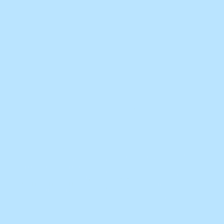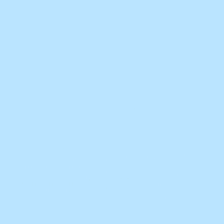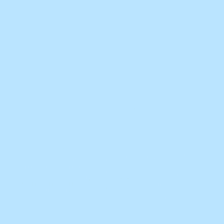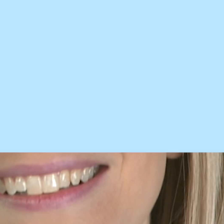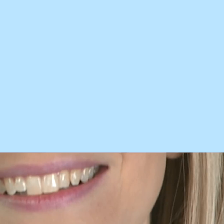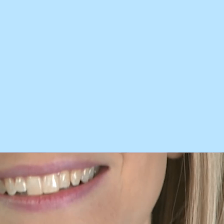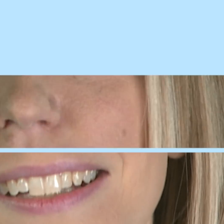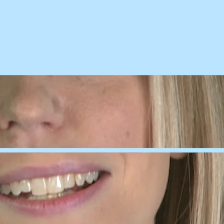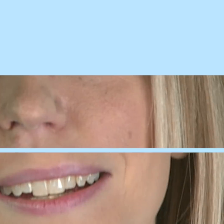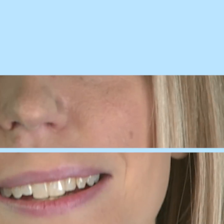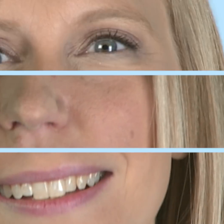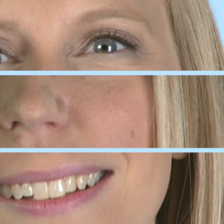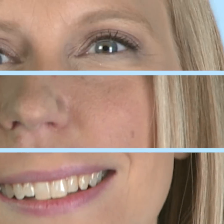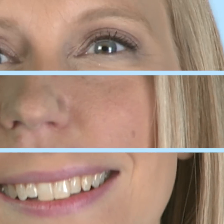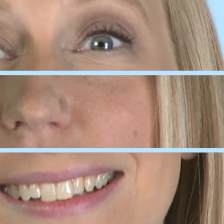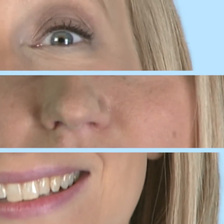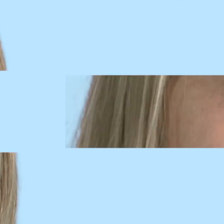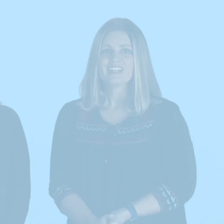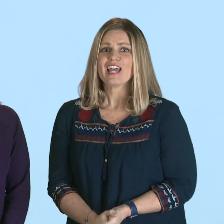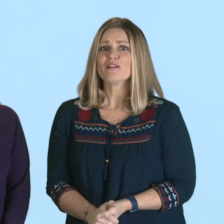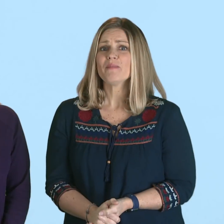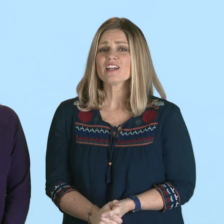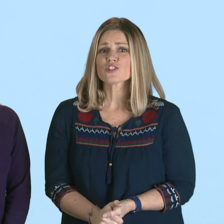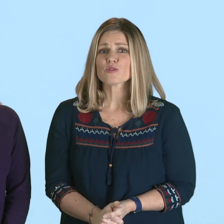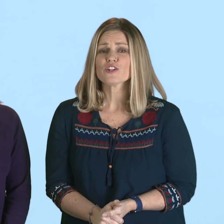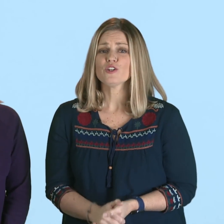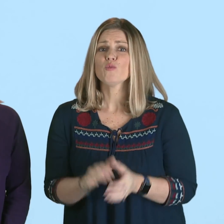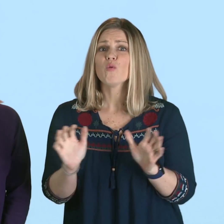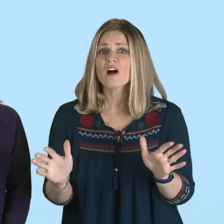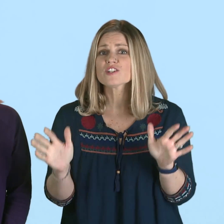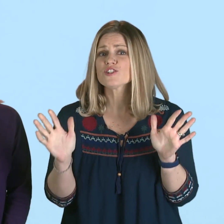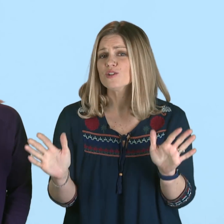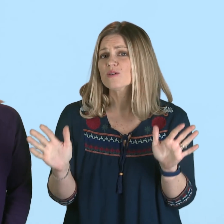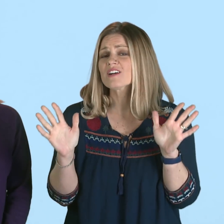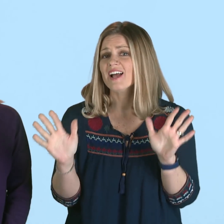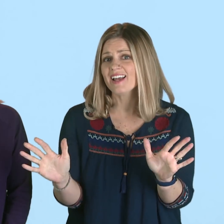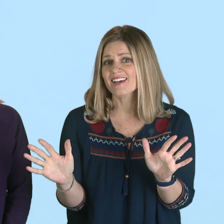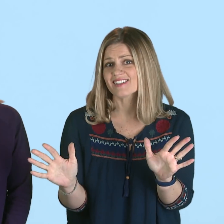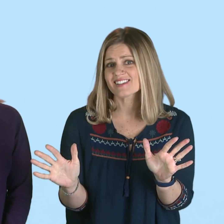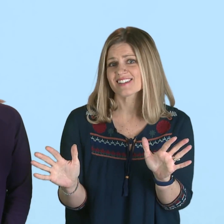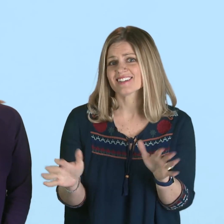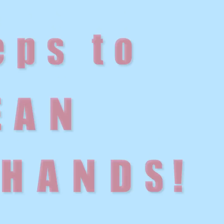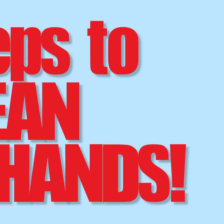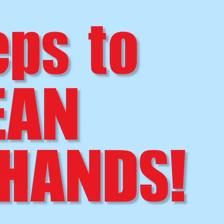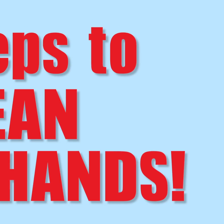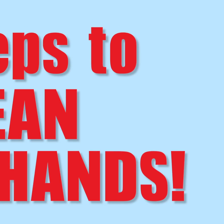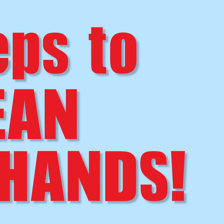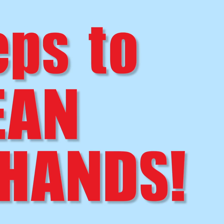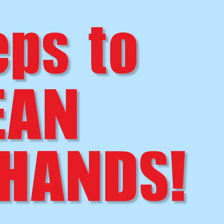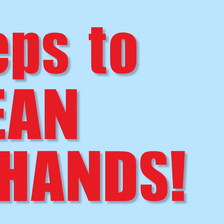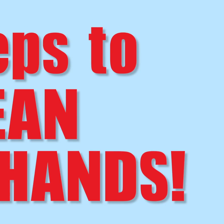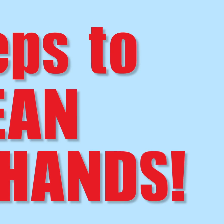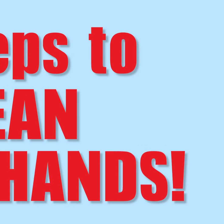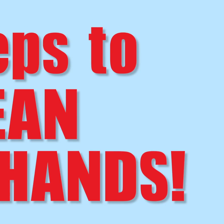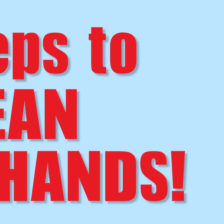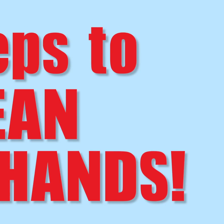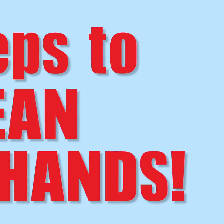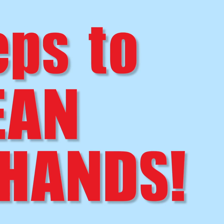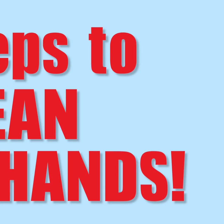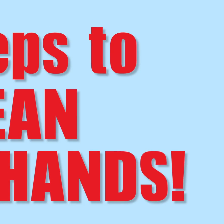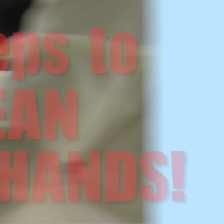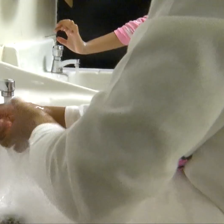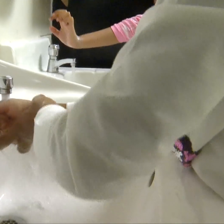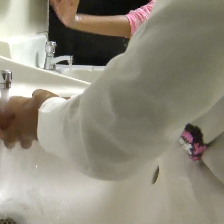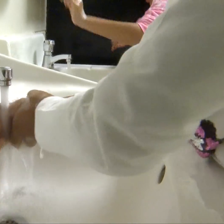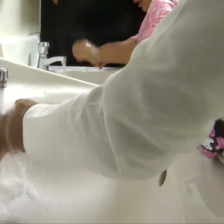Avoid touching your mouth nose and eyes. And make sure you wash your hands. There are five easy steps to